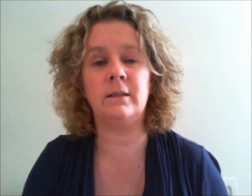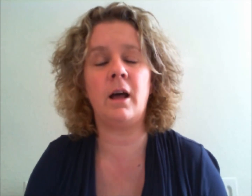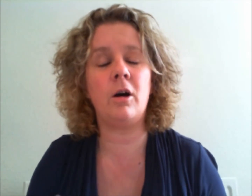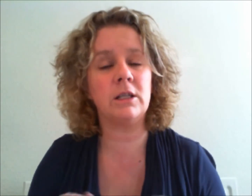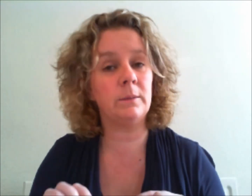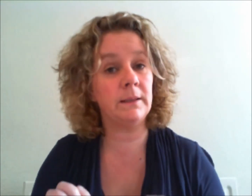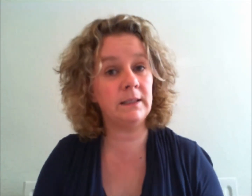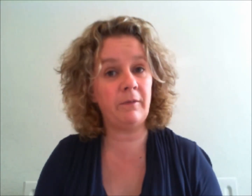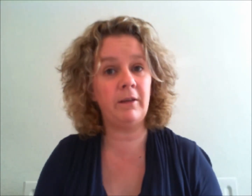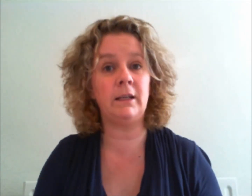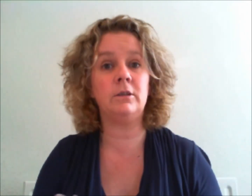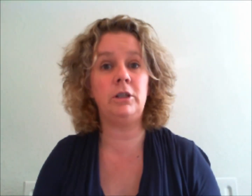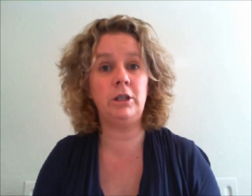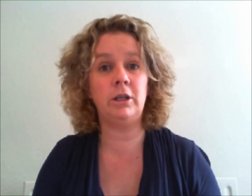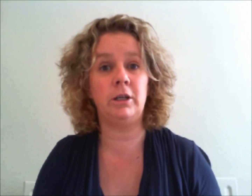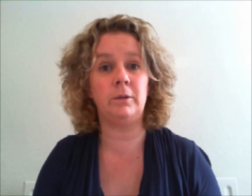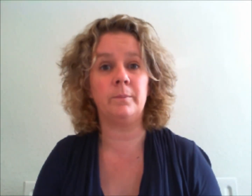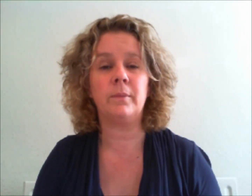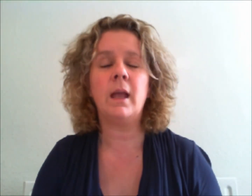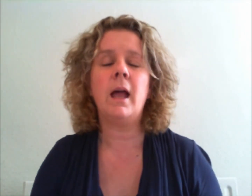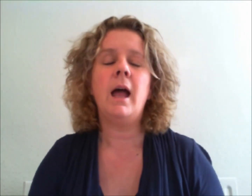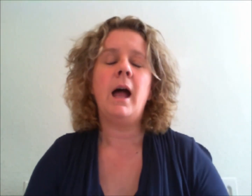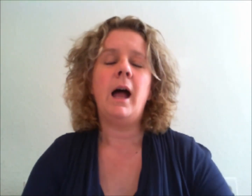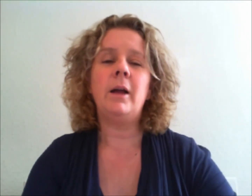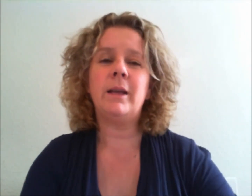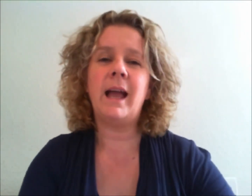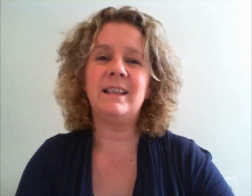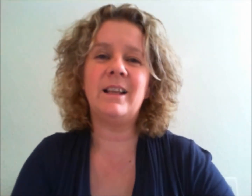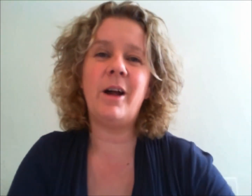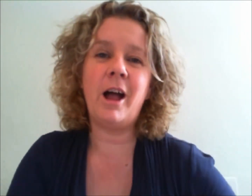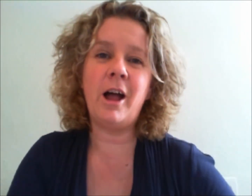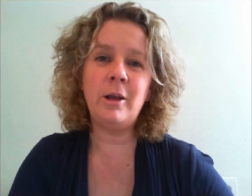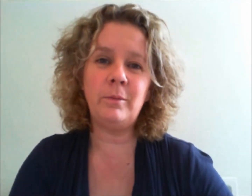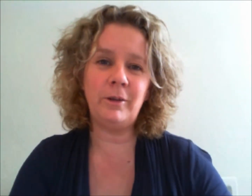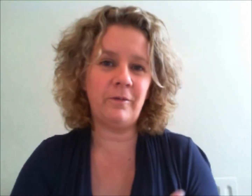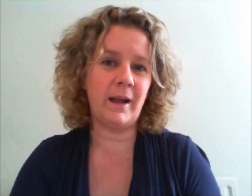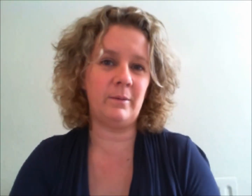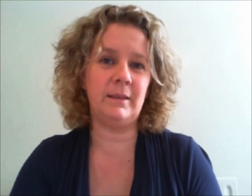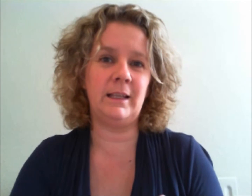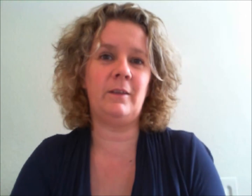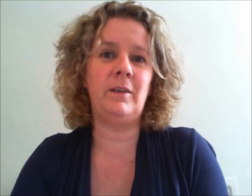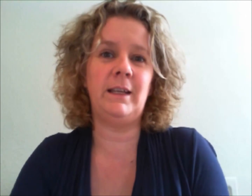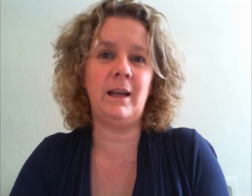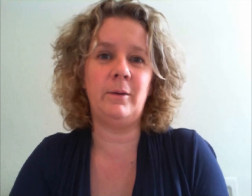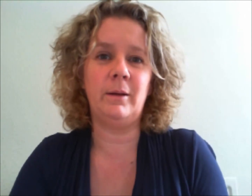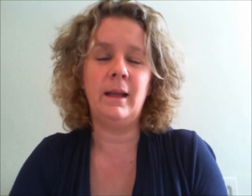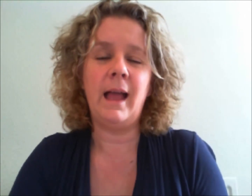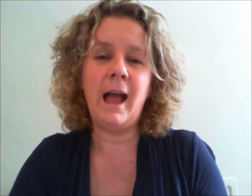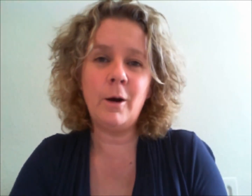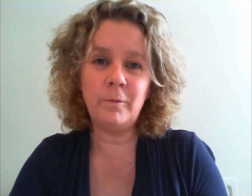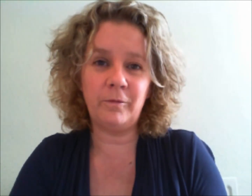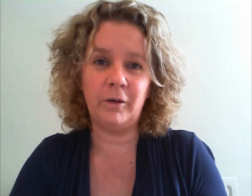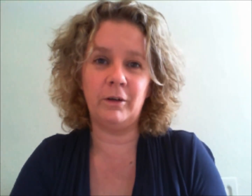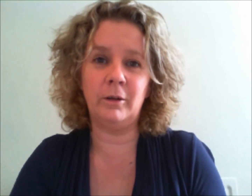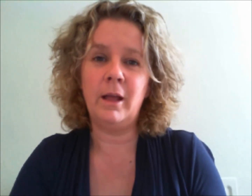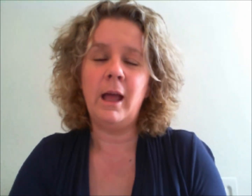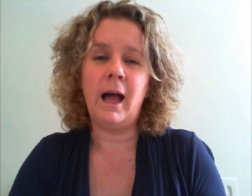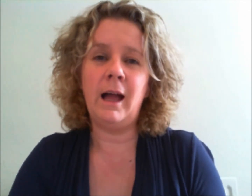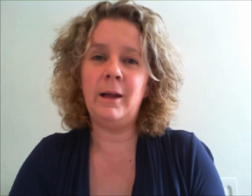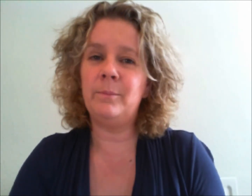that are specific to you okay so I hope you found this video helpful and